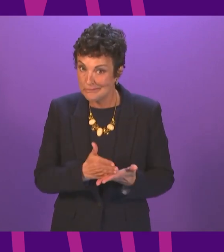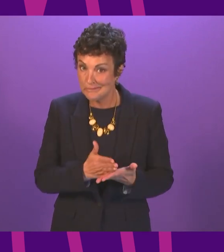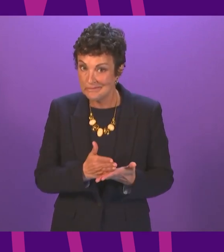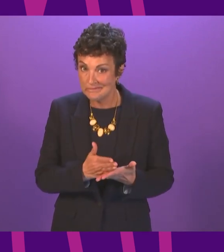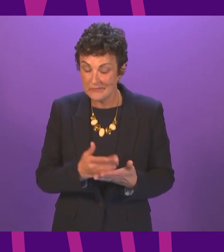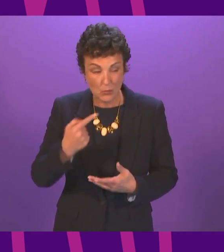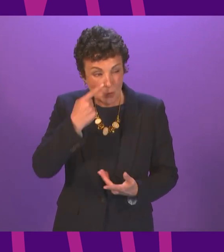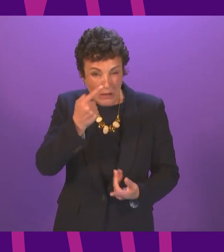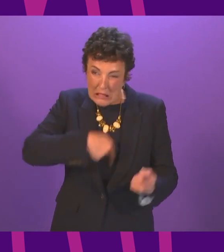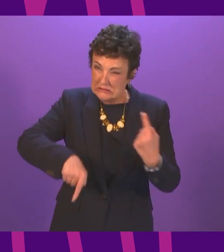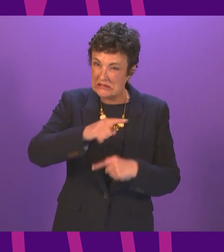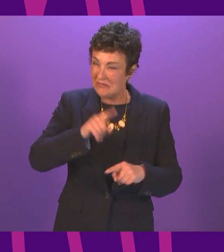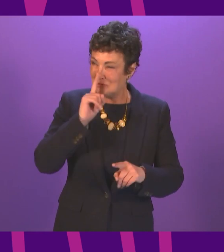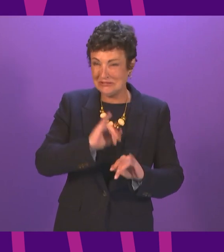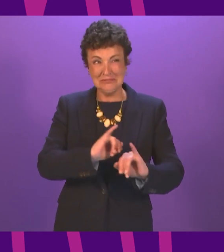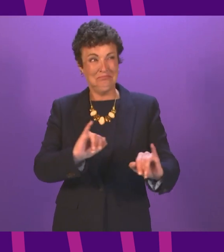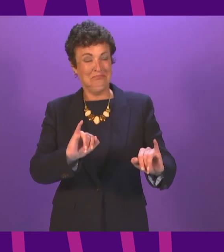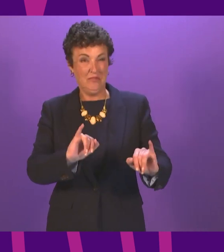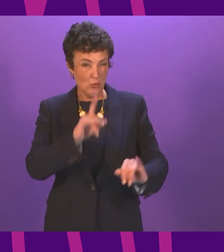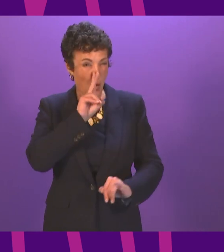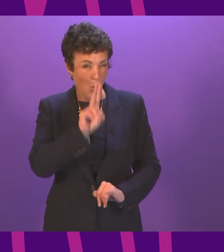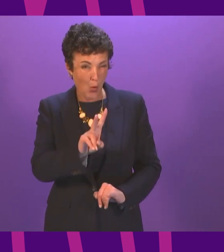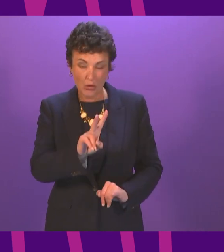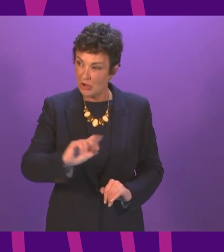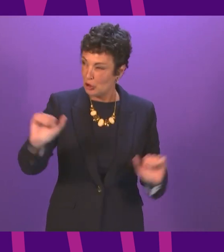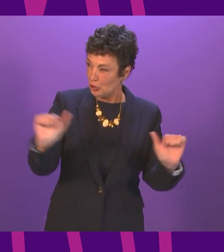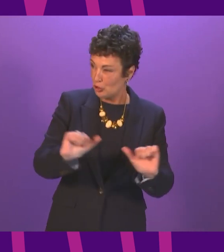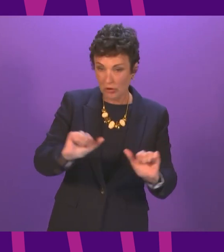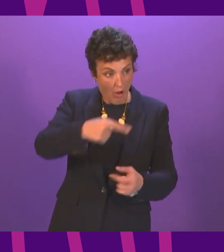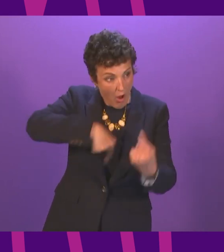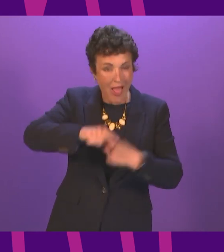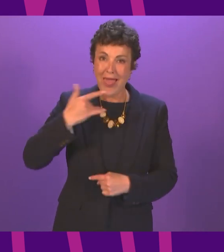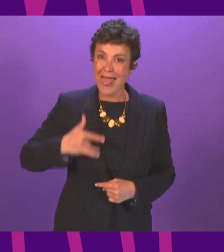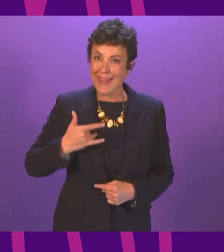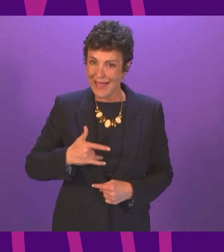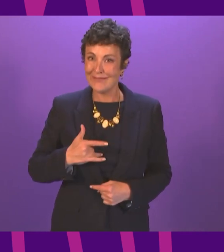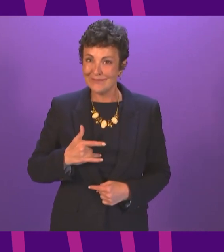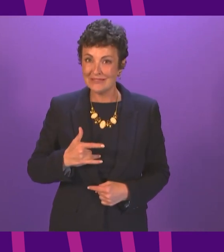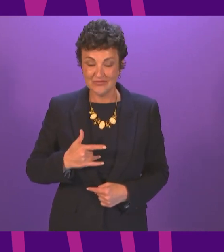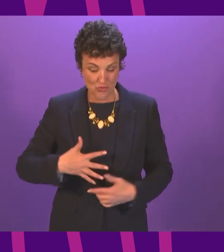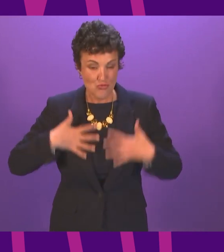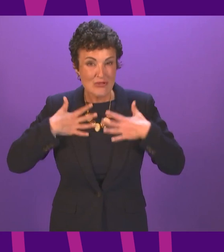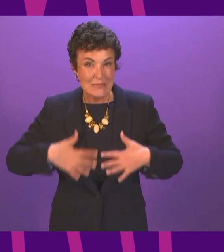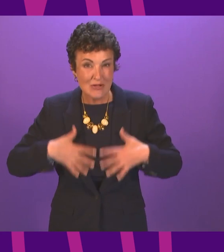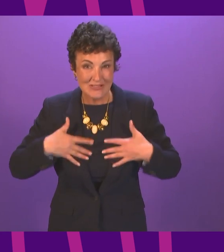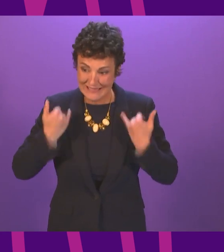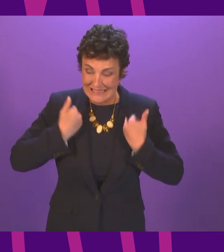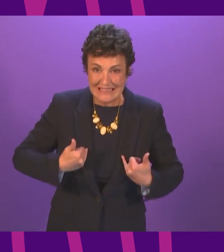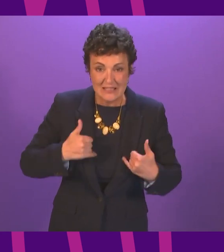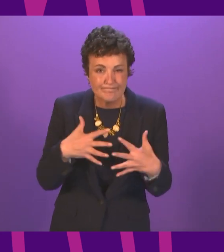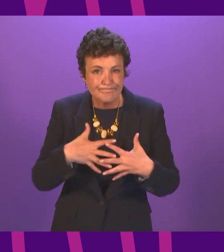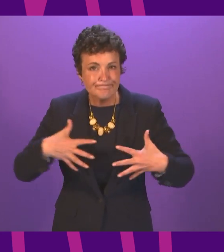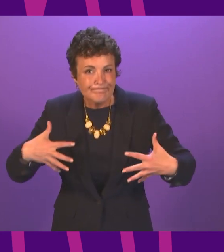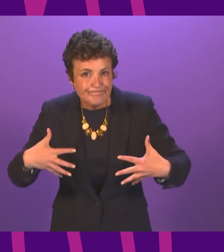not just as a moral affront but a practical impediment to our shared lives respiratory disease obesity unsafe